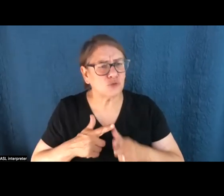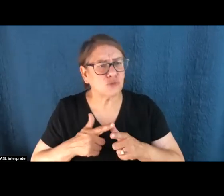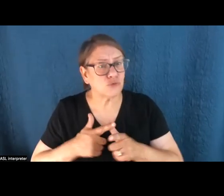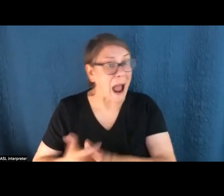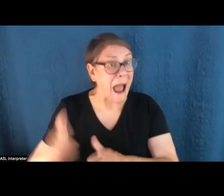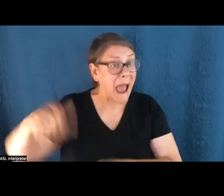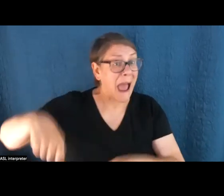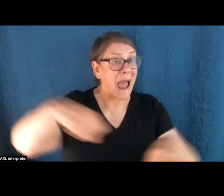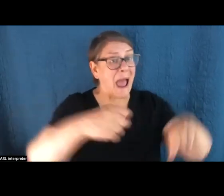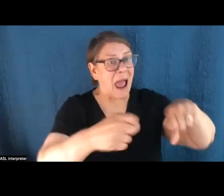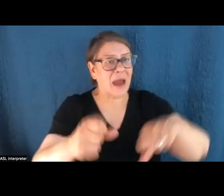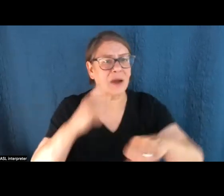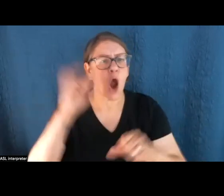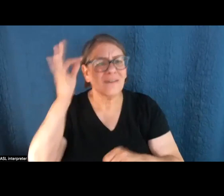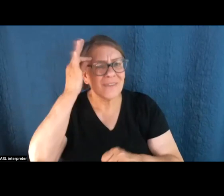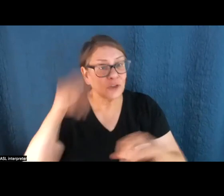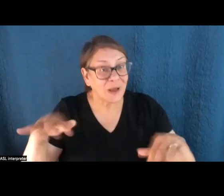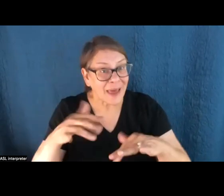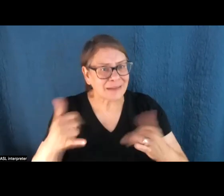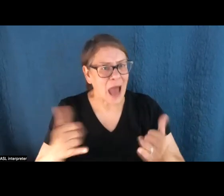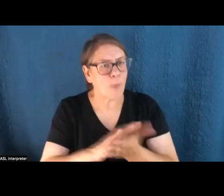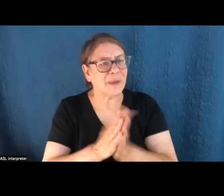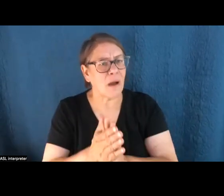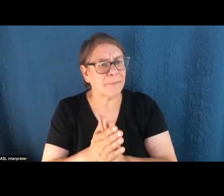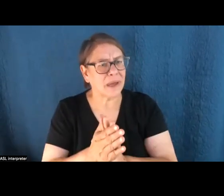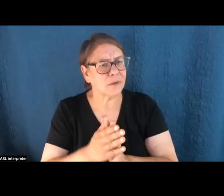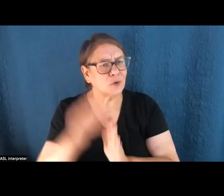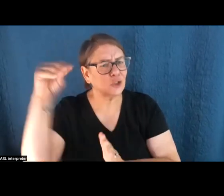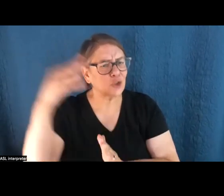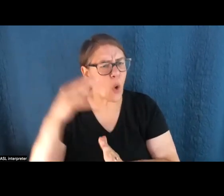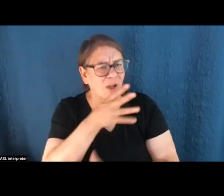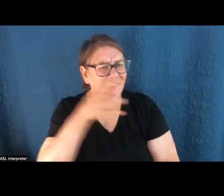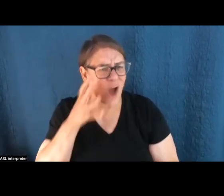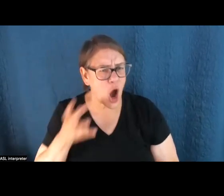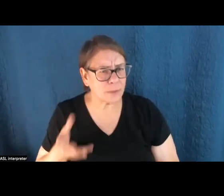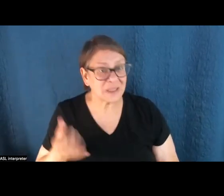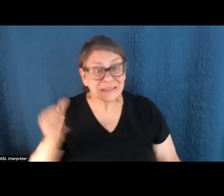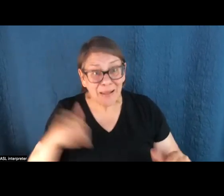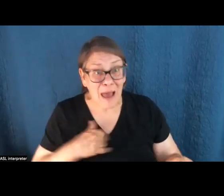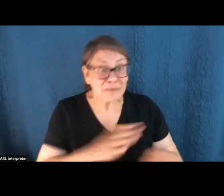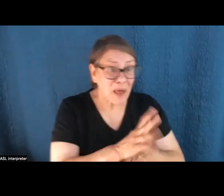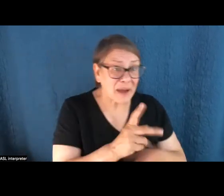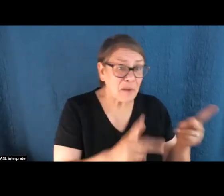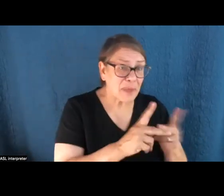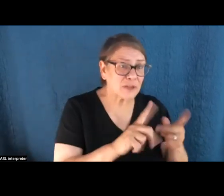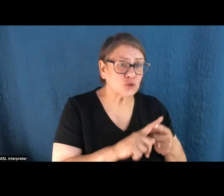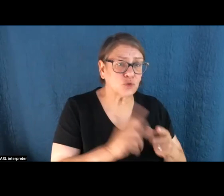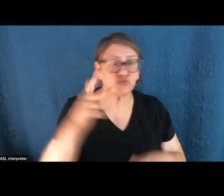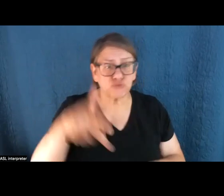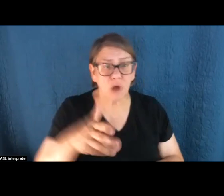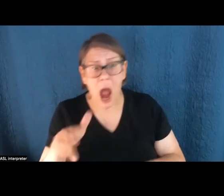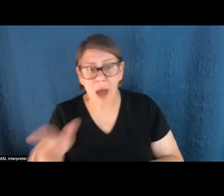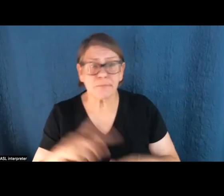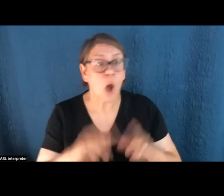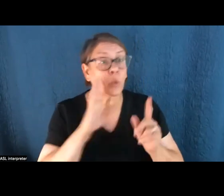lands where developers are now trying to build solar farms. And, you know, this guy, he's still got plenty of places he can ride, but he's losing some of his favorite